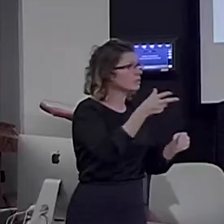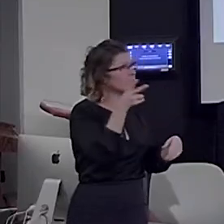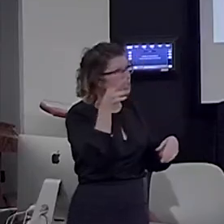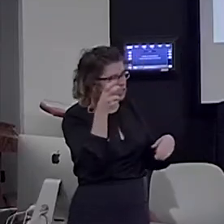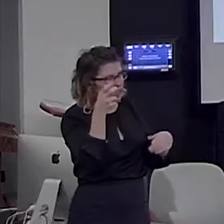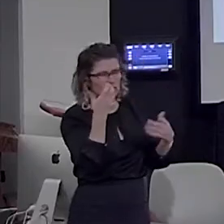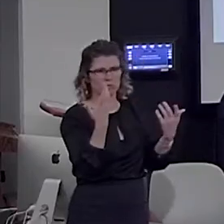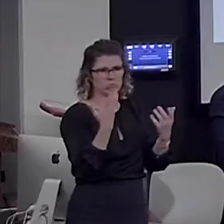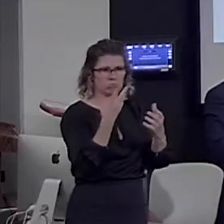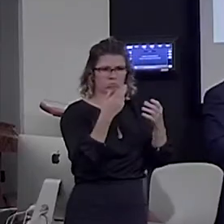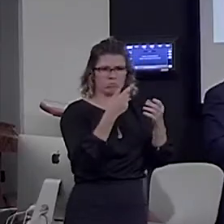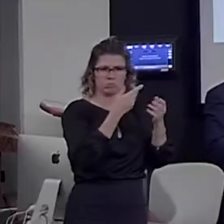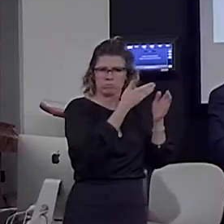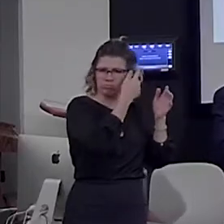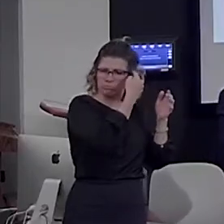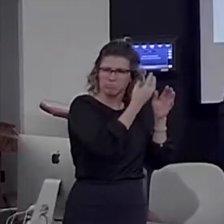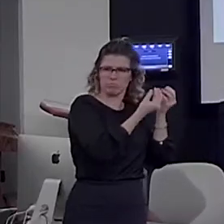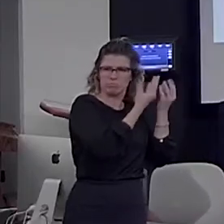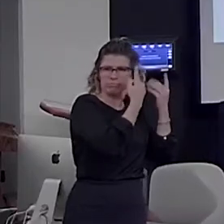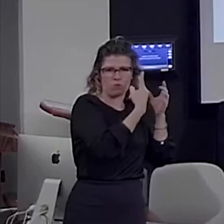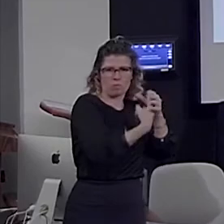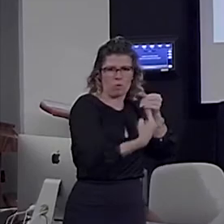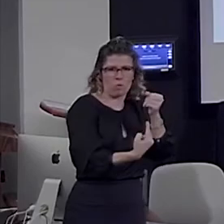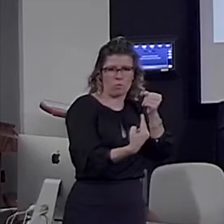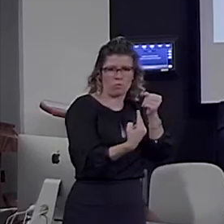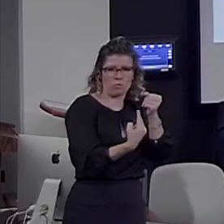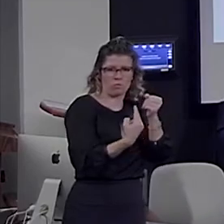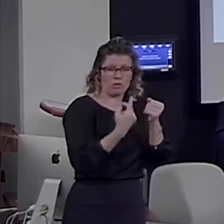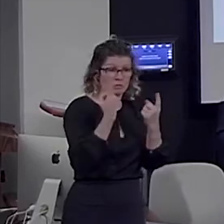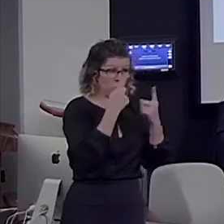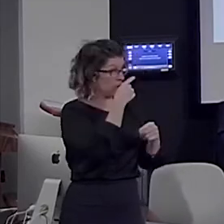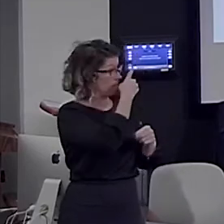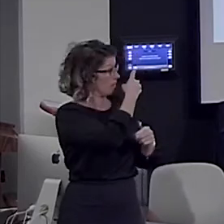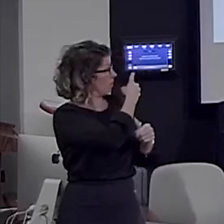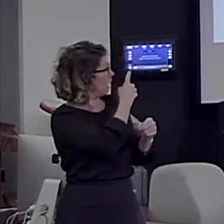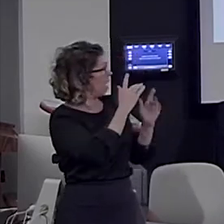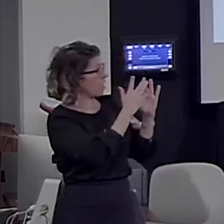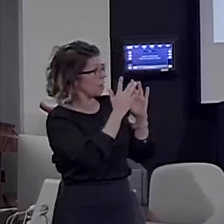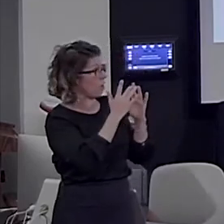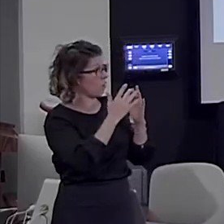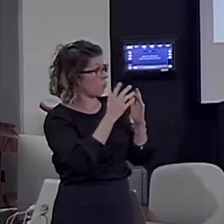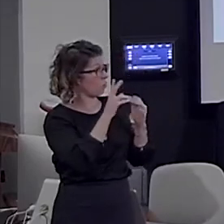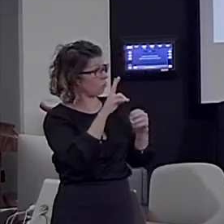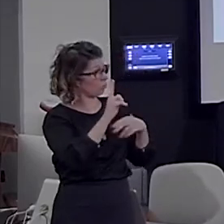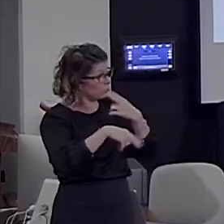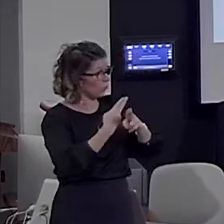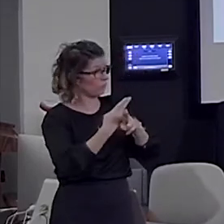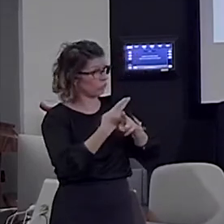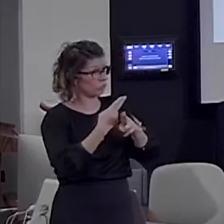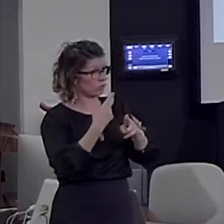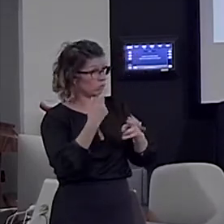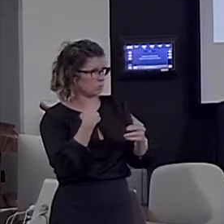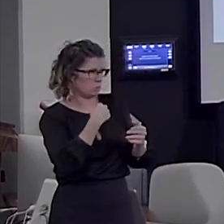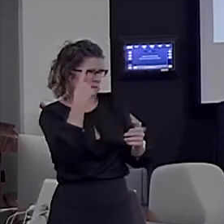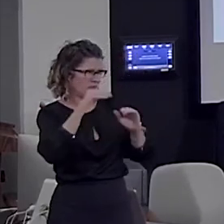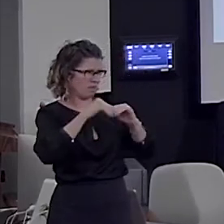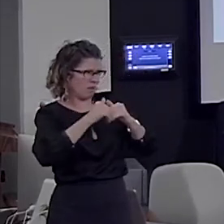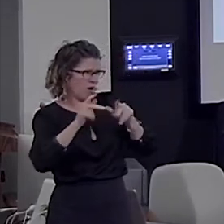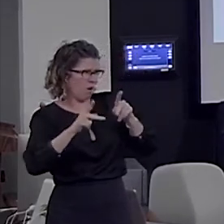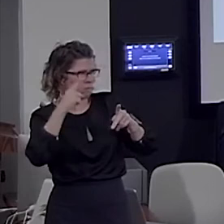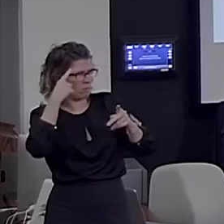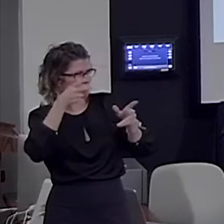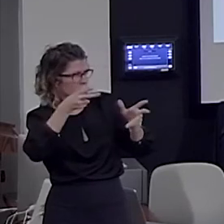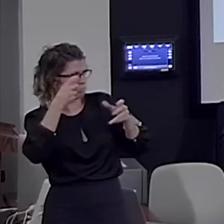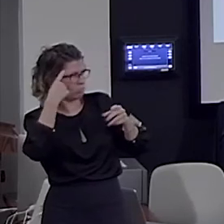It's very interesting to ask whether this network is completely universal. And we think that there is universality in language processing. So, we did